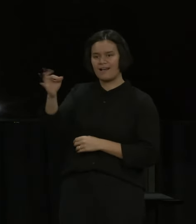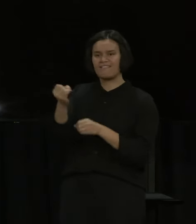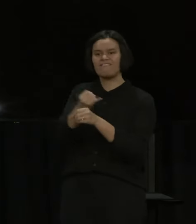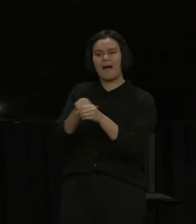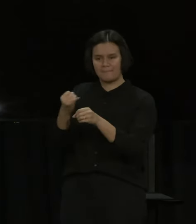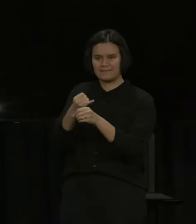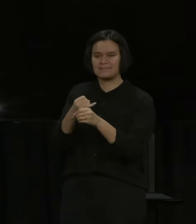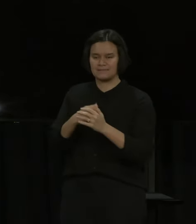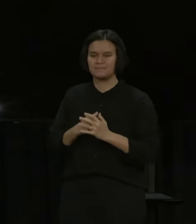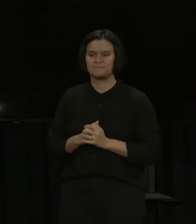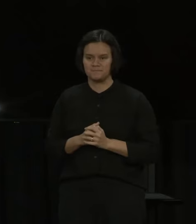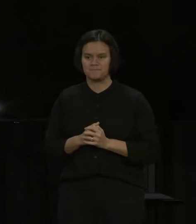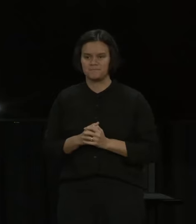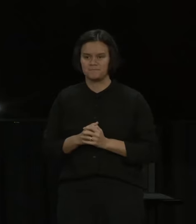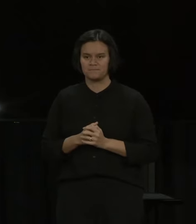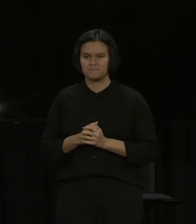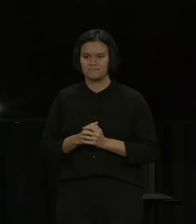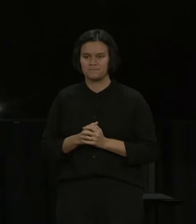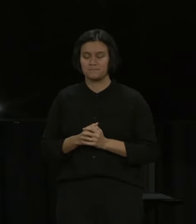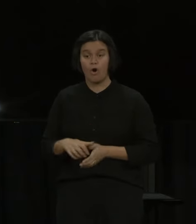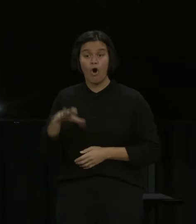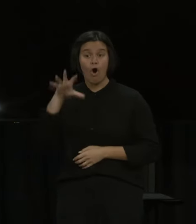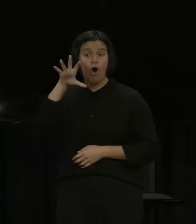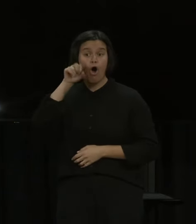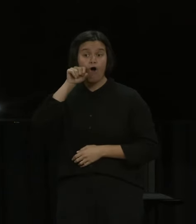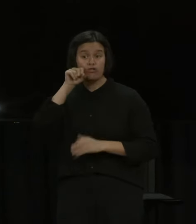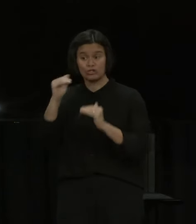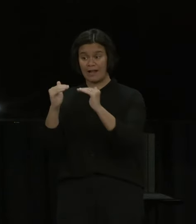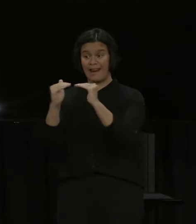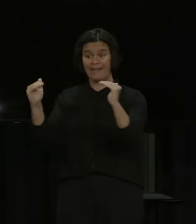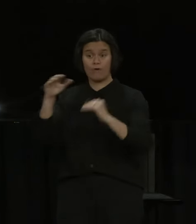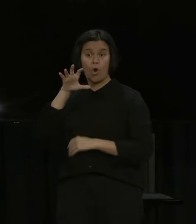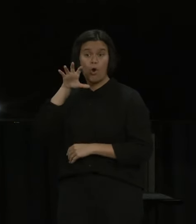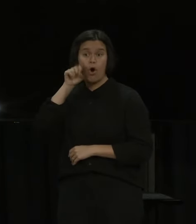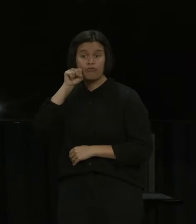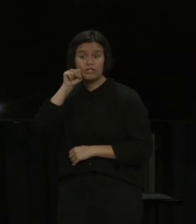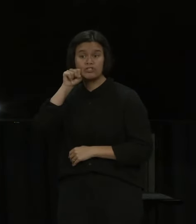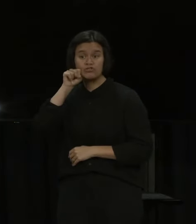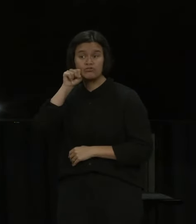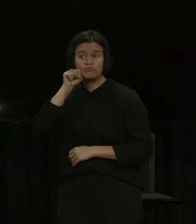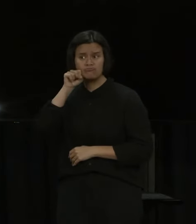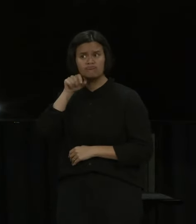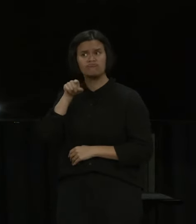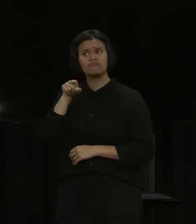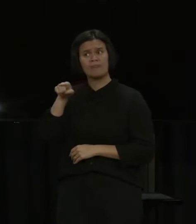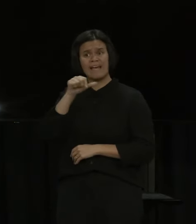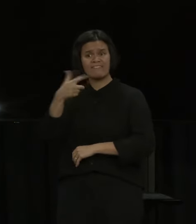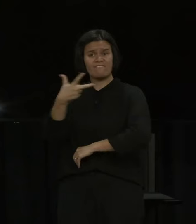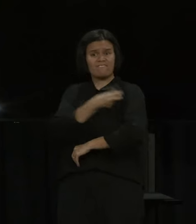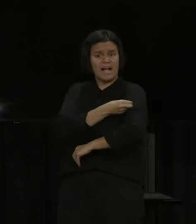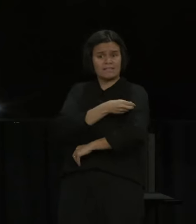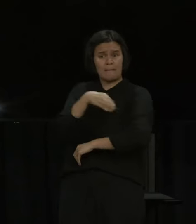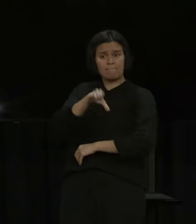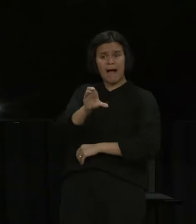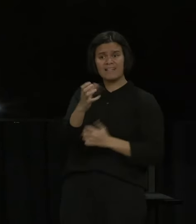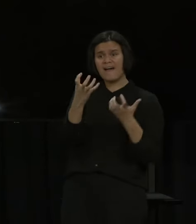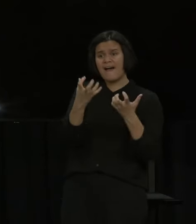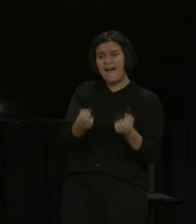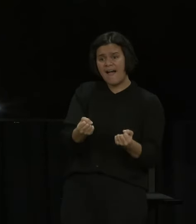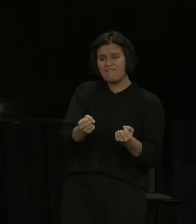At the orange level, people with MyVaccine pass will have an experience that's almost identical to life at alert level 1.